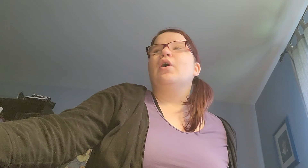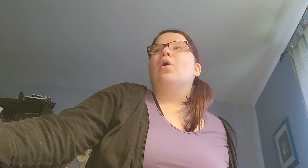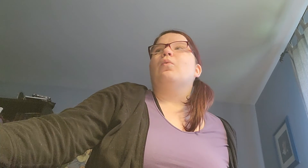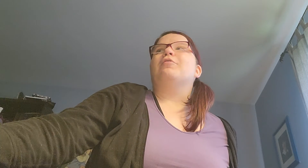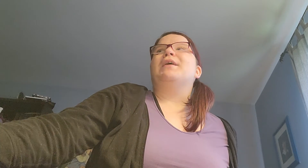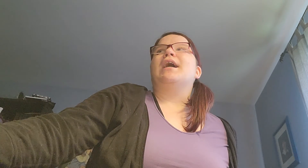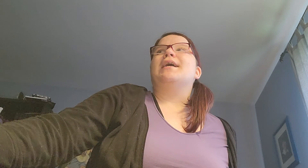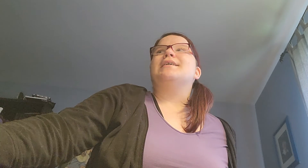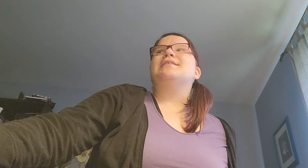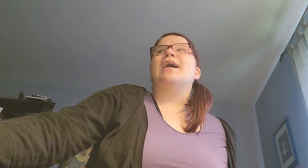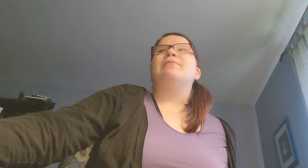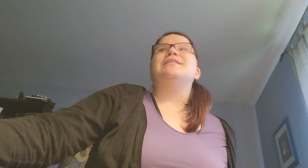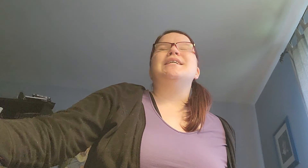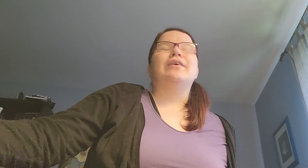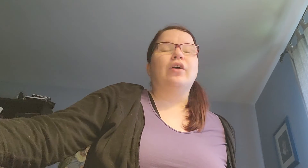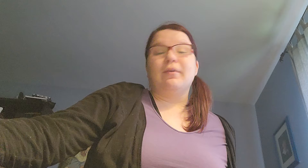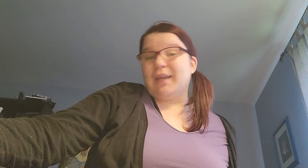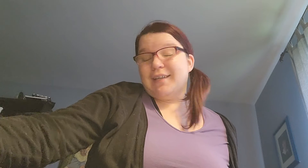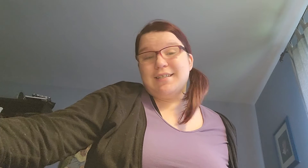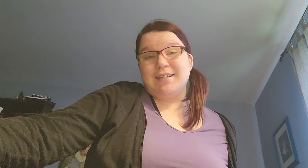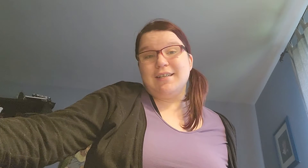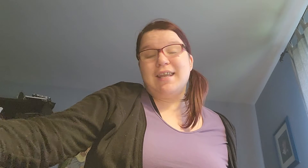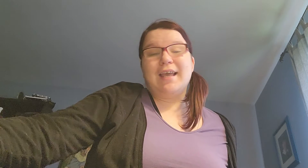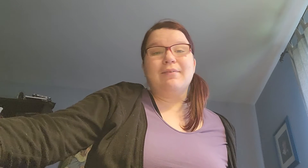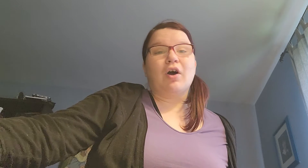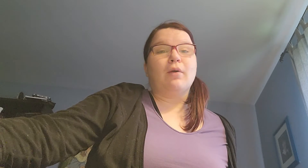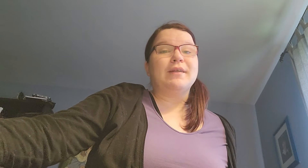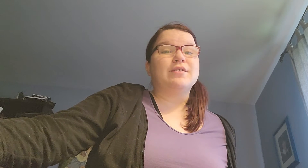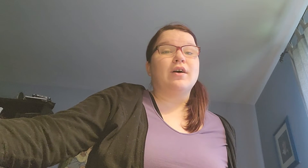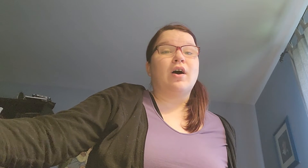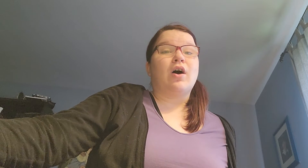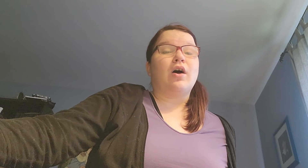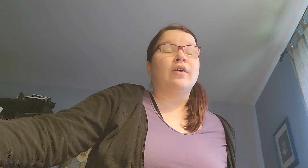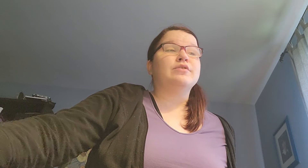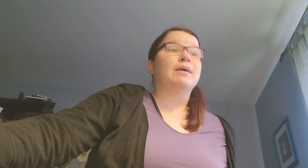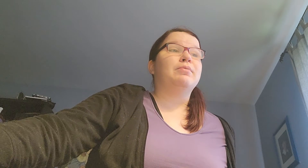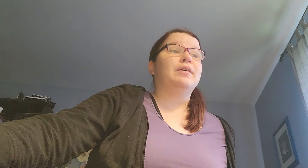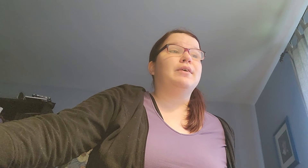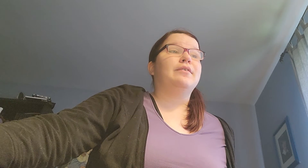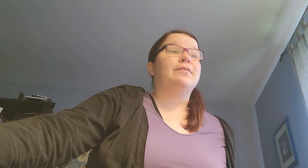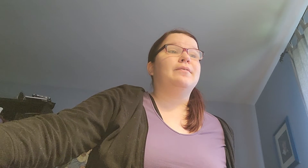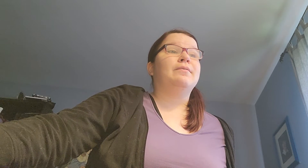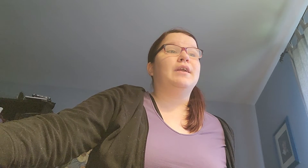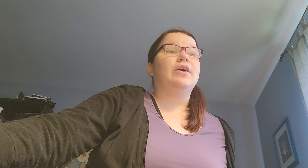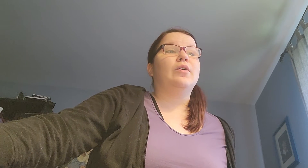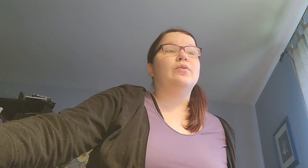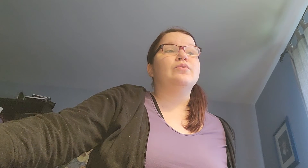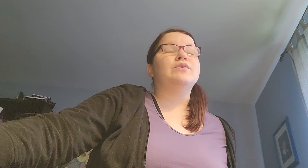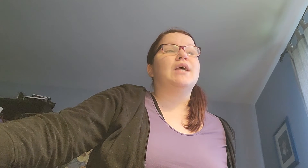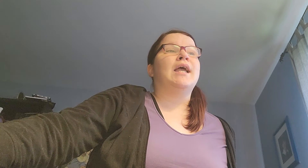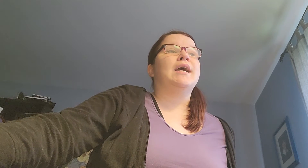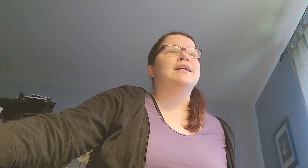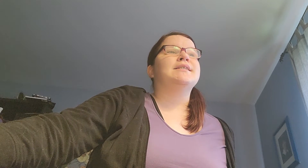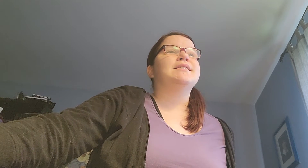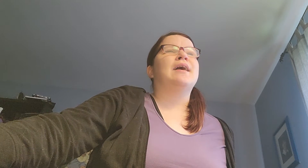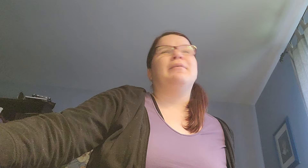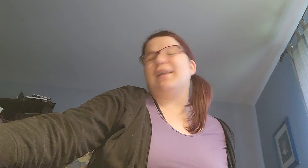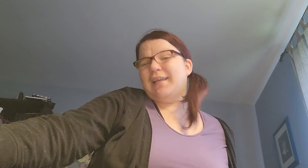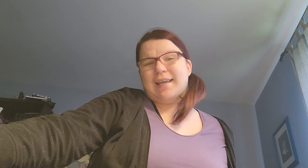Was because I was seeing a lot of negative comments on my previous videos. And I was letting it